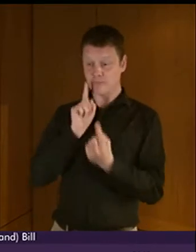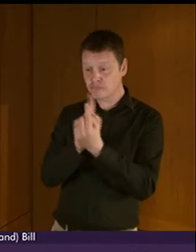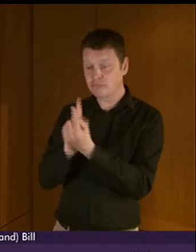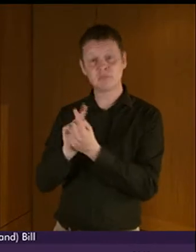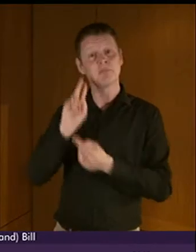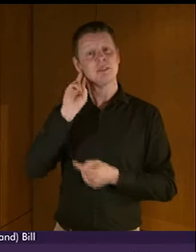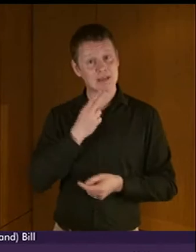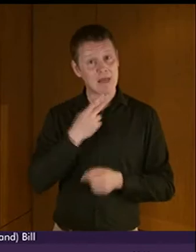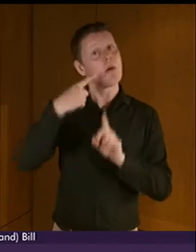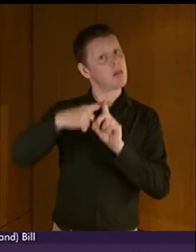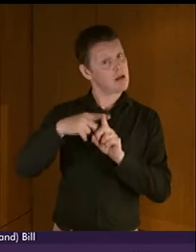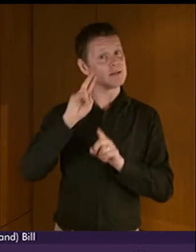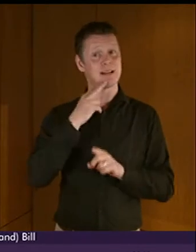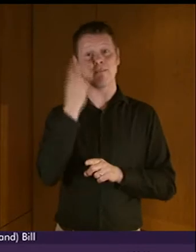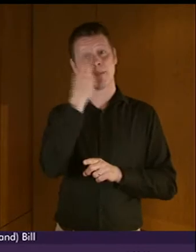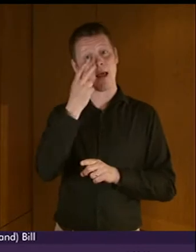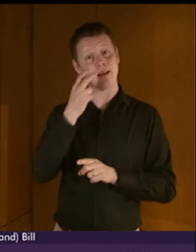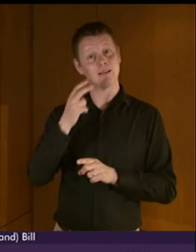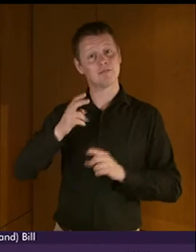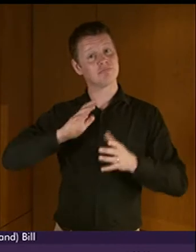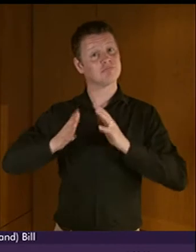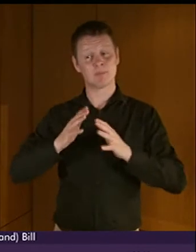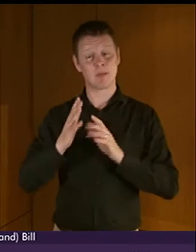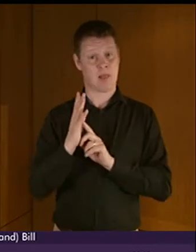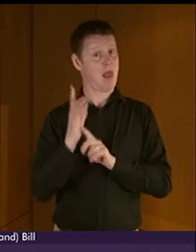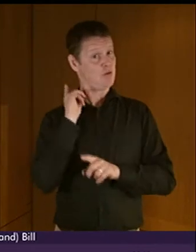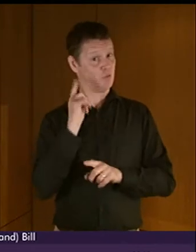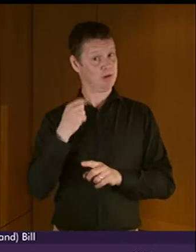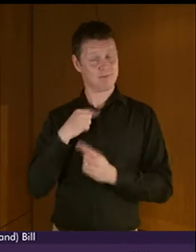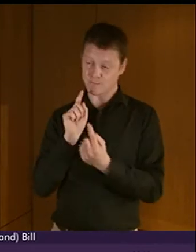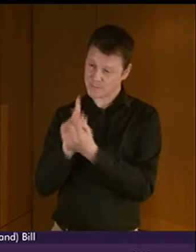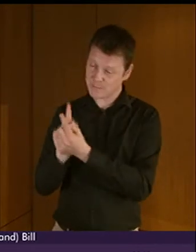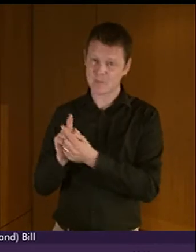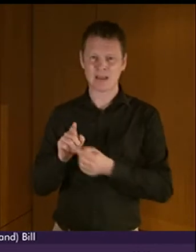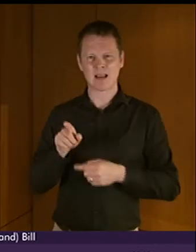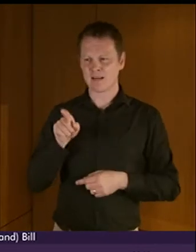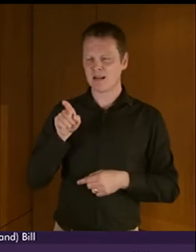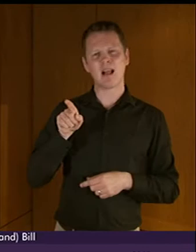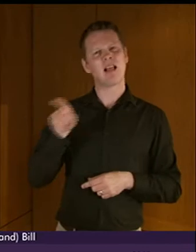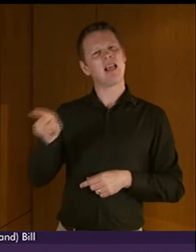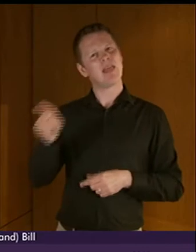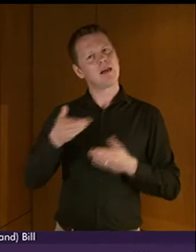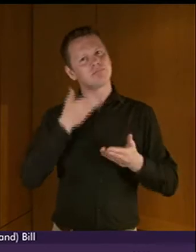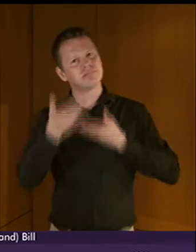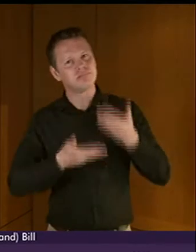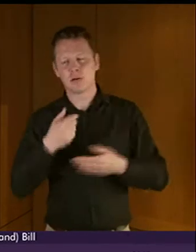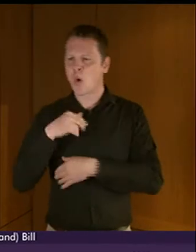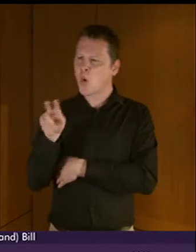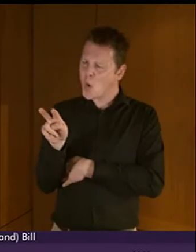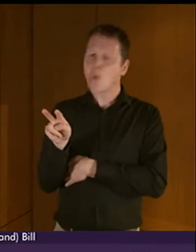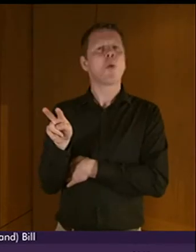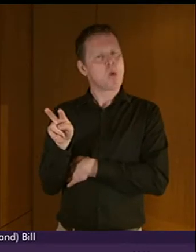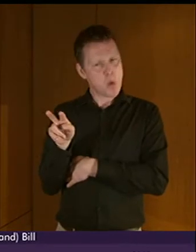BSL users last week, and they described the marginalisation and exclusion that they